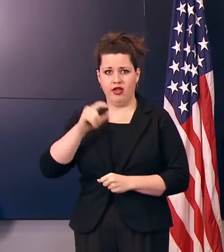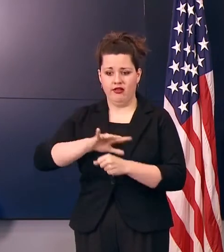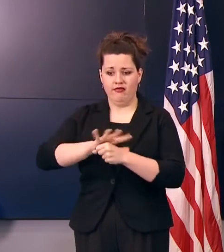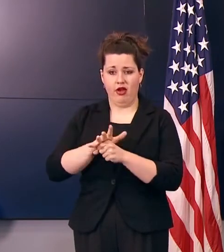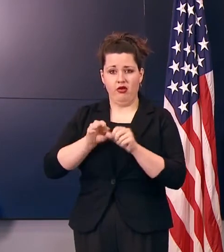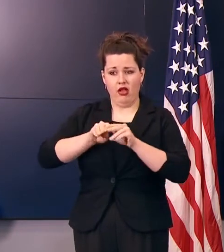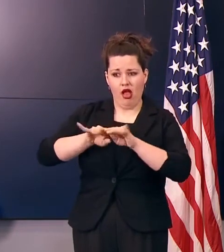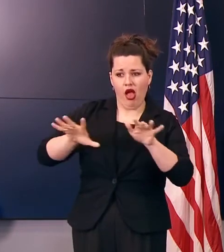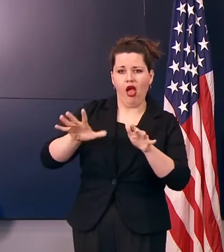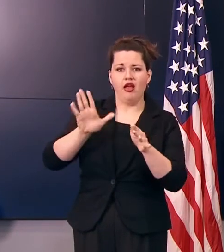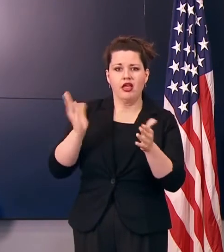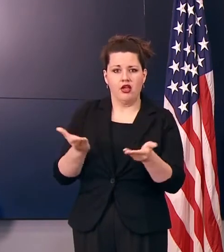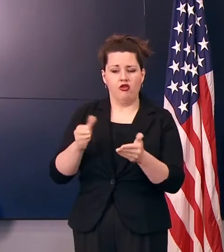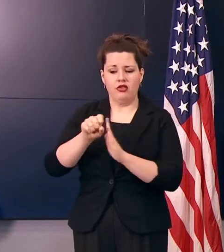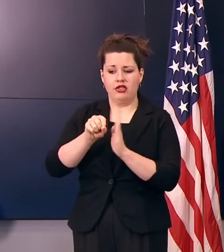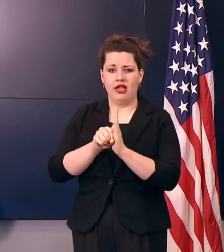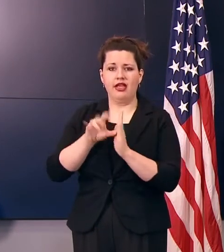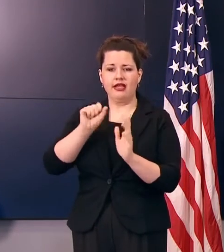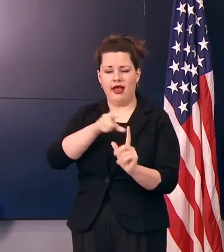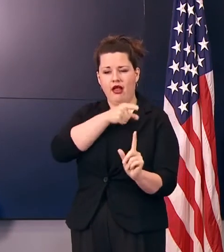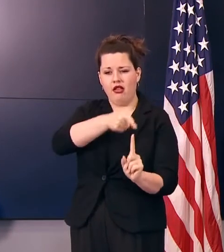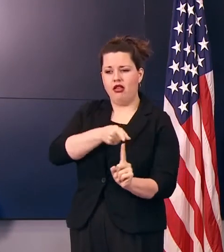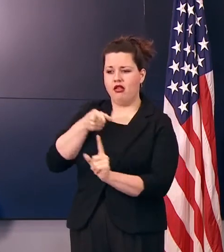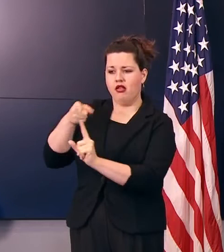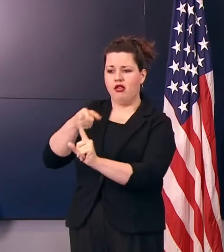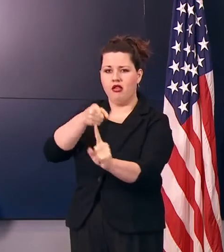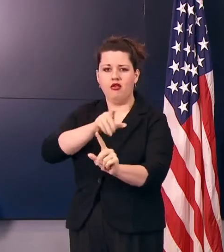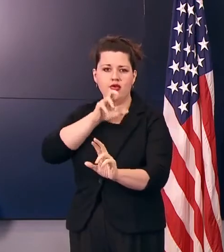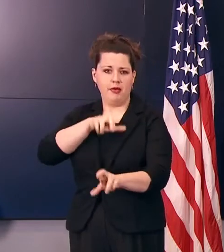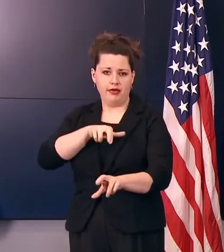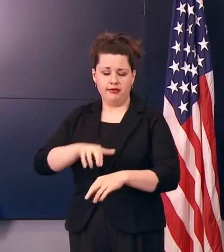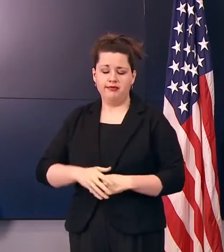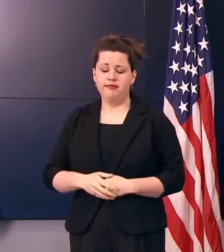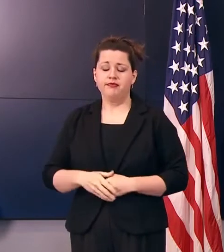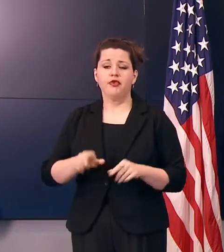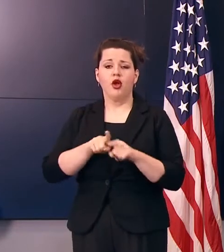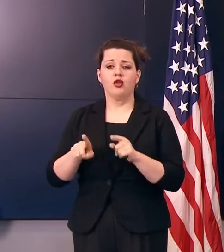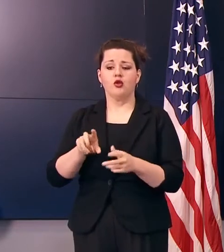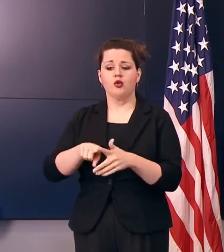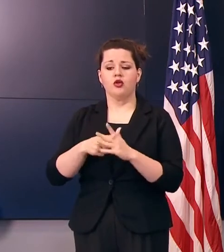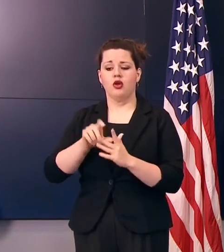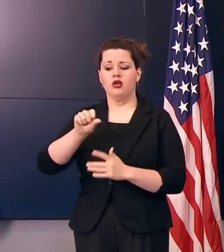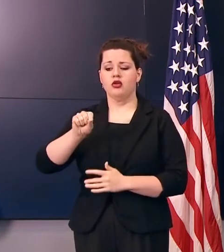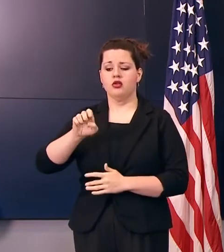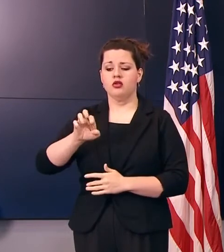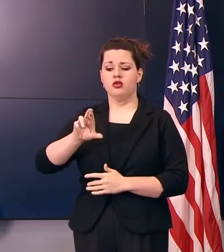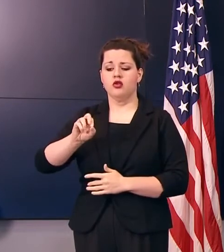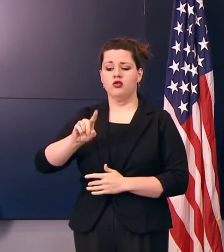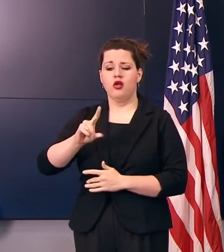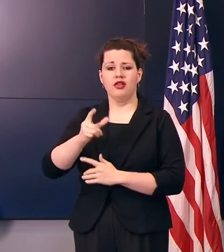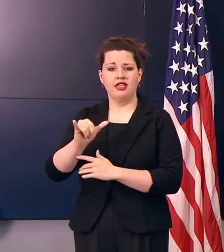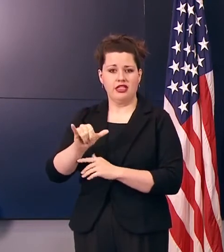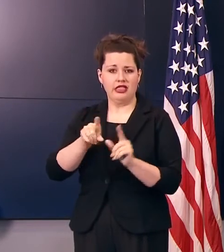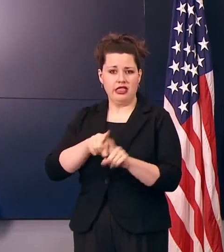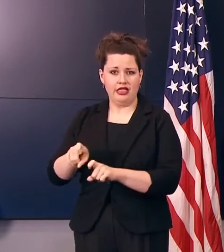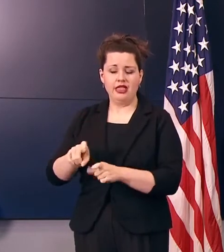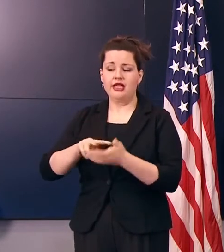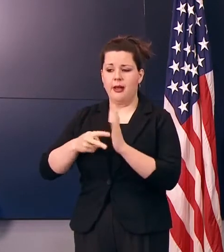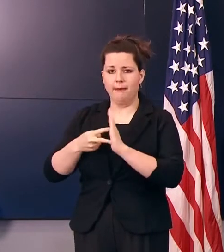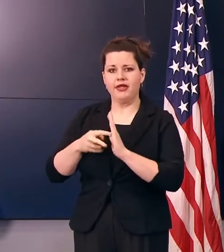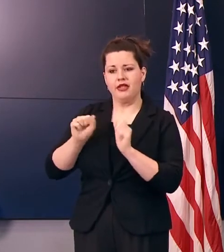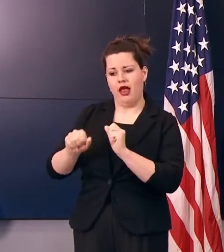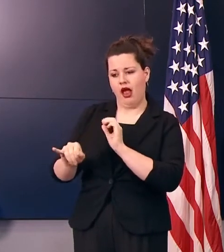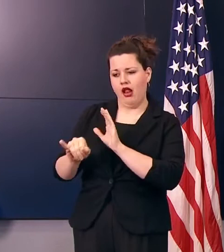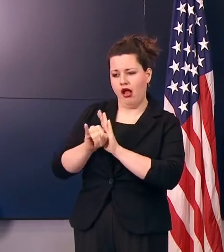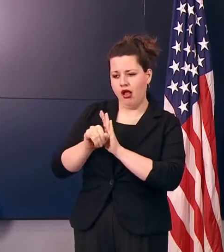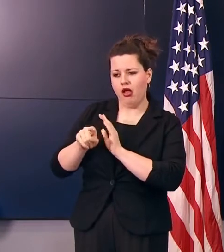target our response with speed and accuracy. We have also begun serology testing which detects COVID-19 antibodies